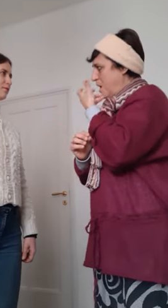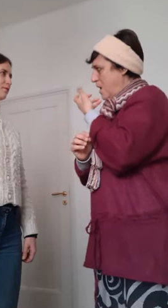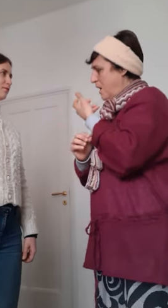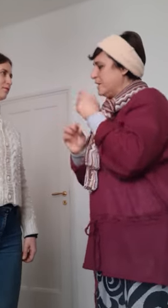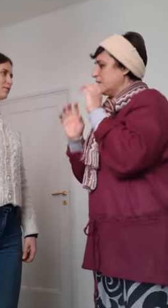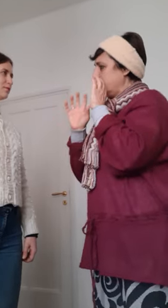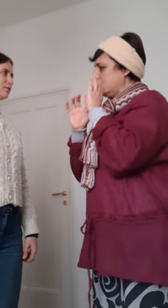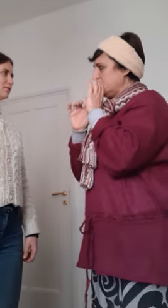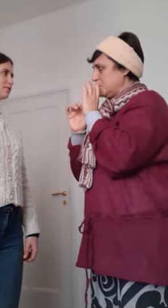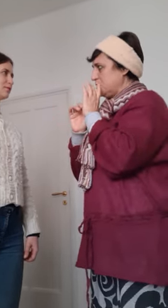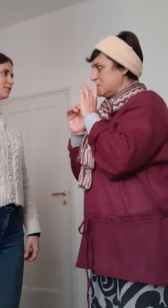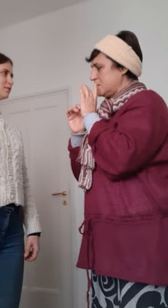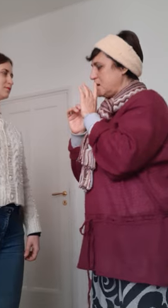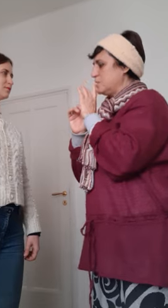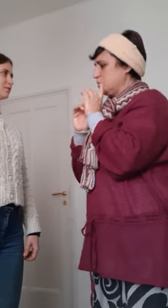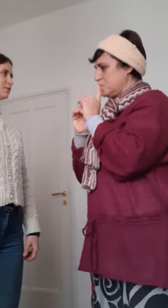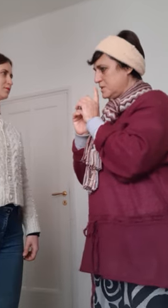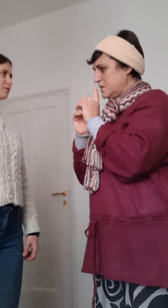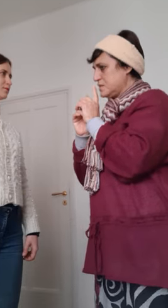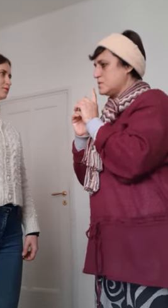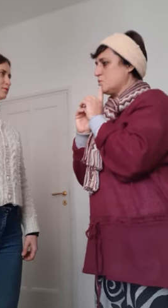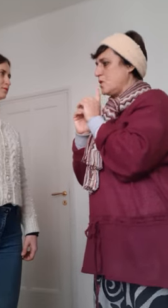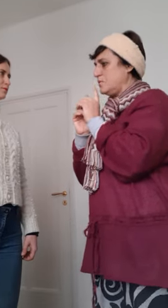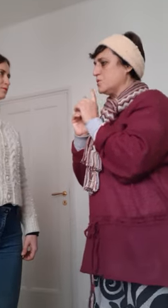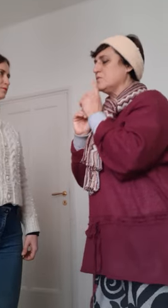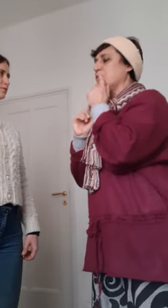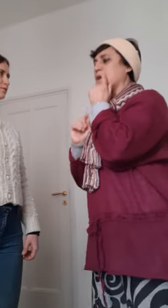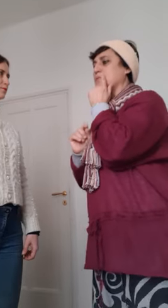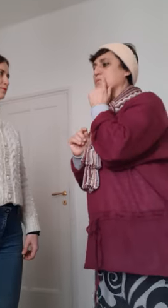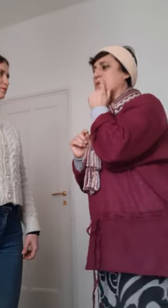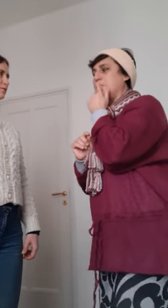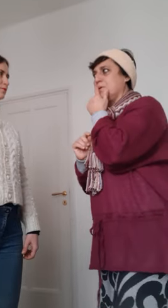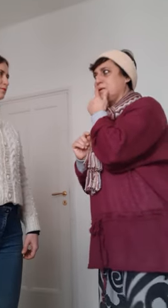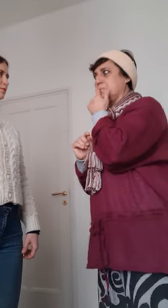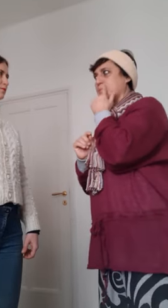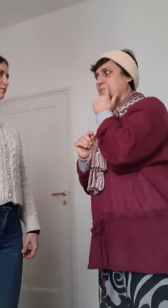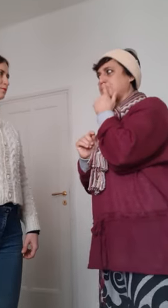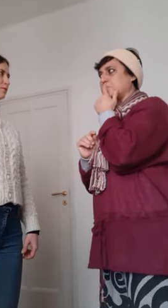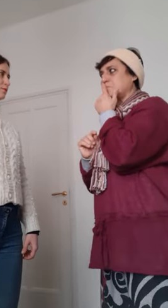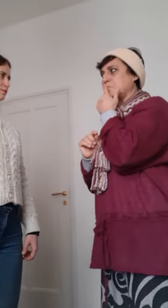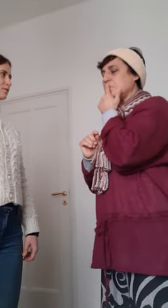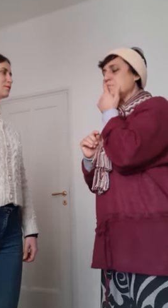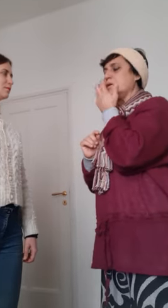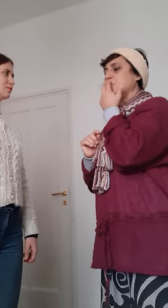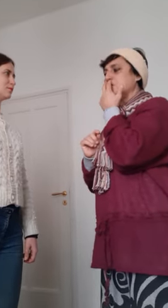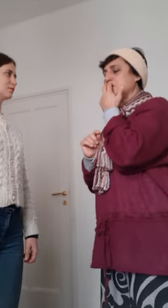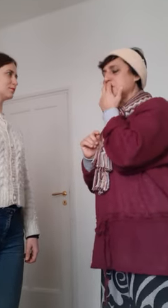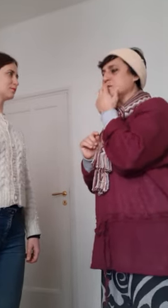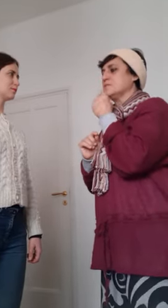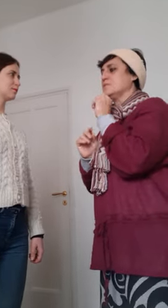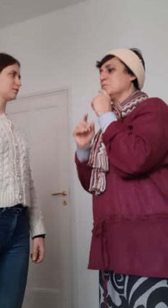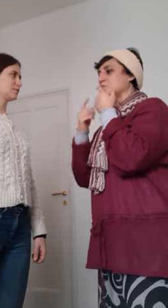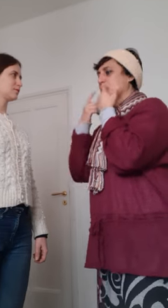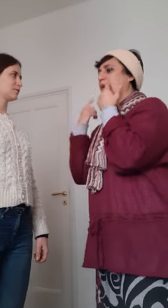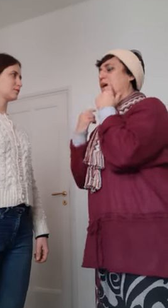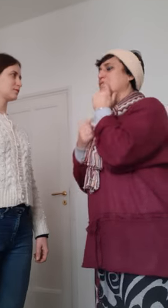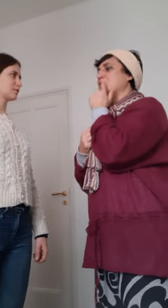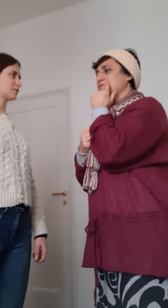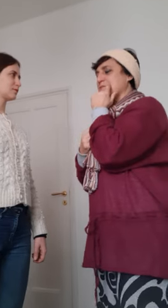and cover it with a bit of sound which means to cover in fact with the upper lip your teeth as if you would have lost the